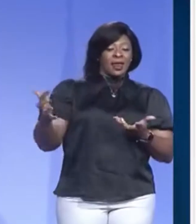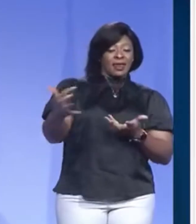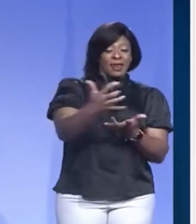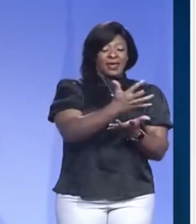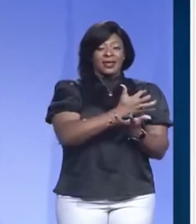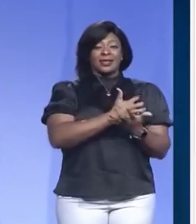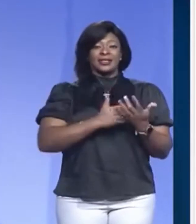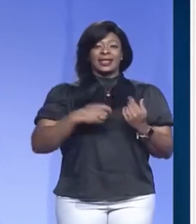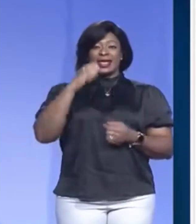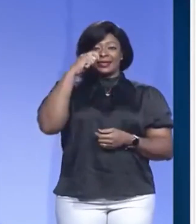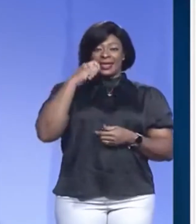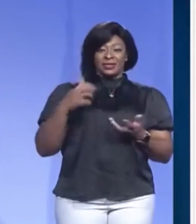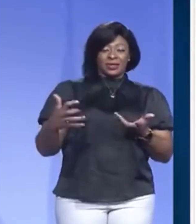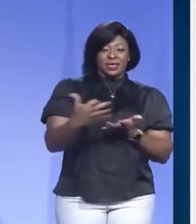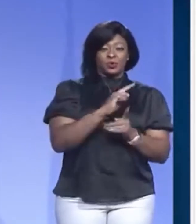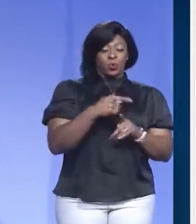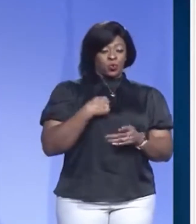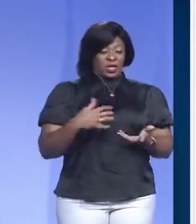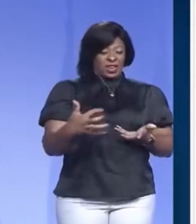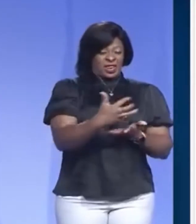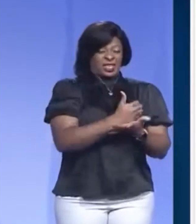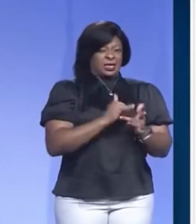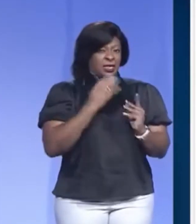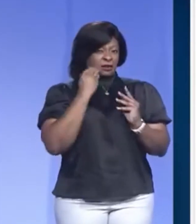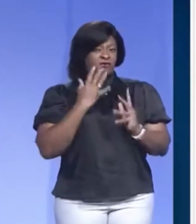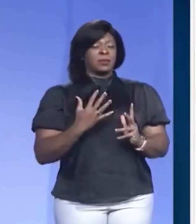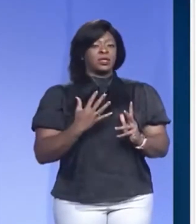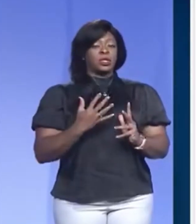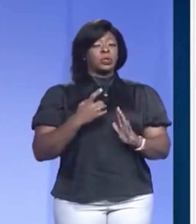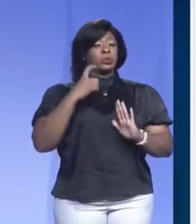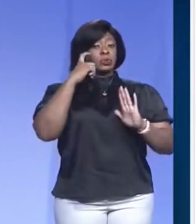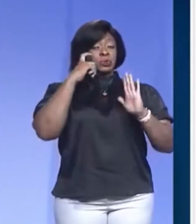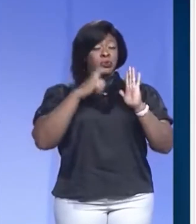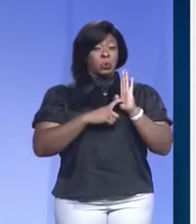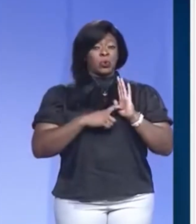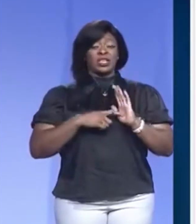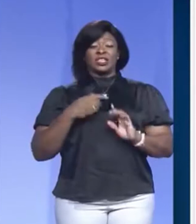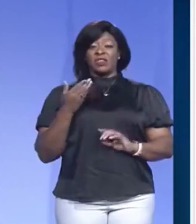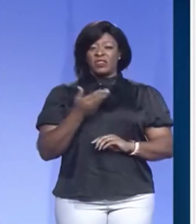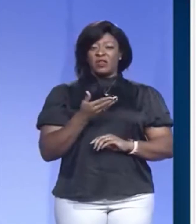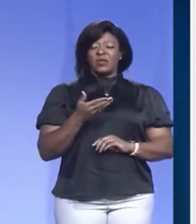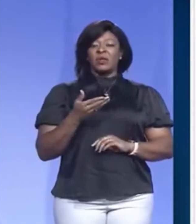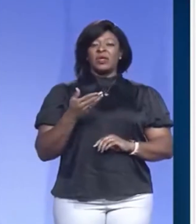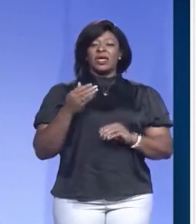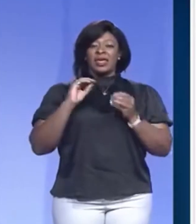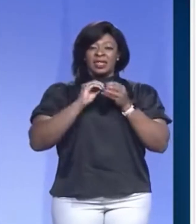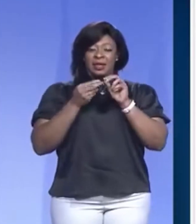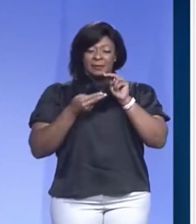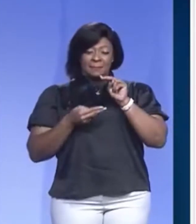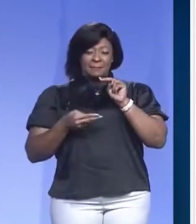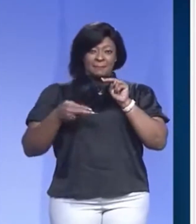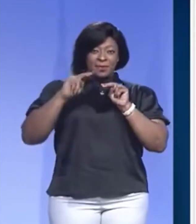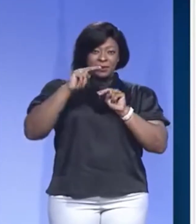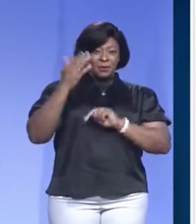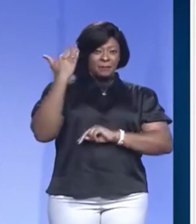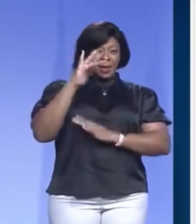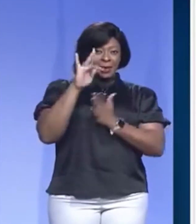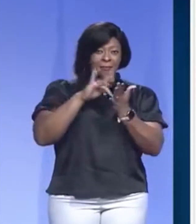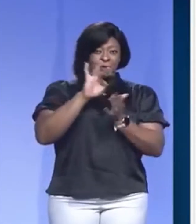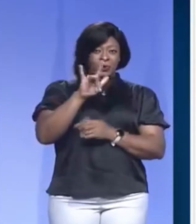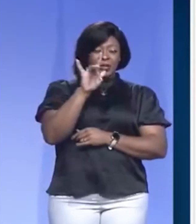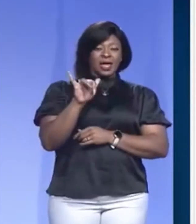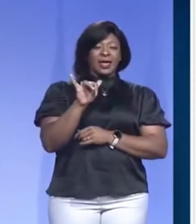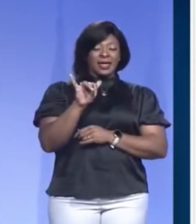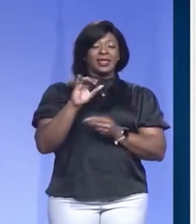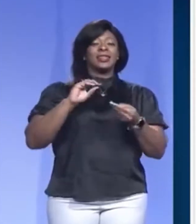so when the specimens were collected and what you can see is that we peaked in mid-july with the number